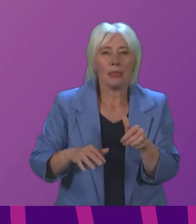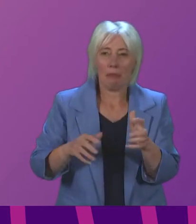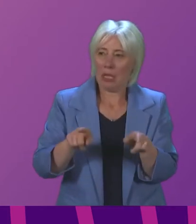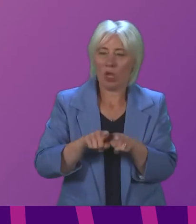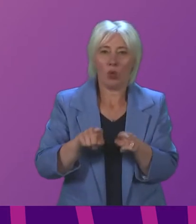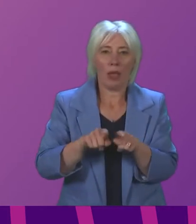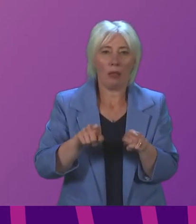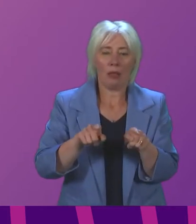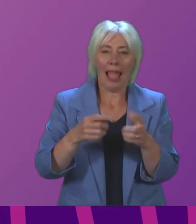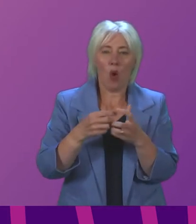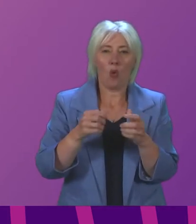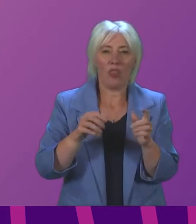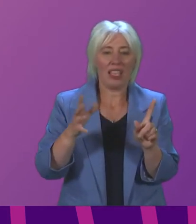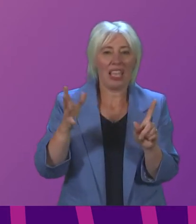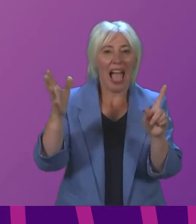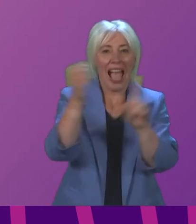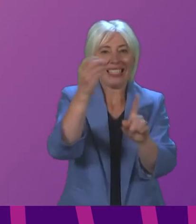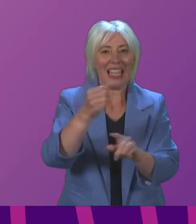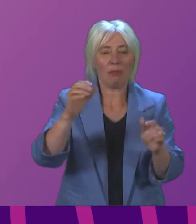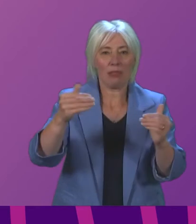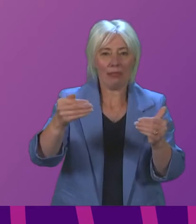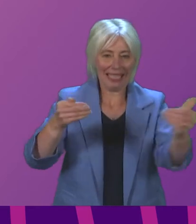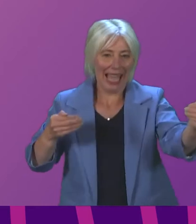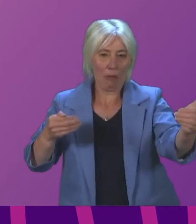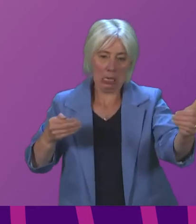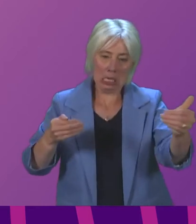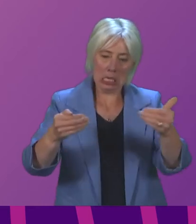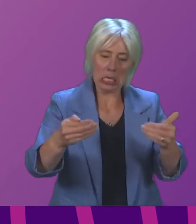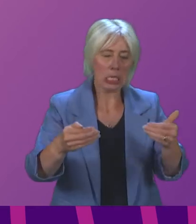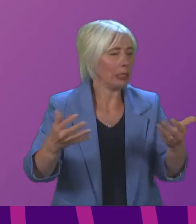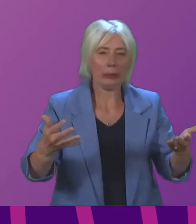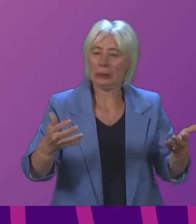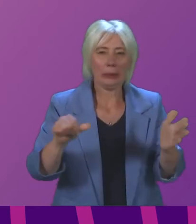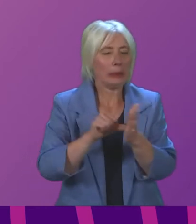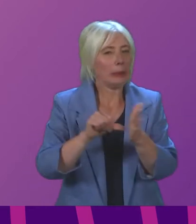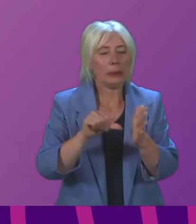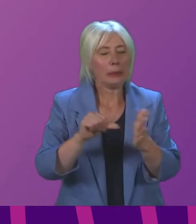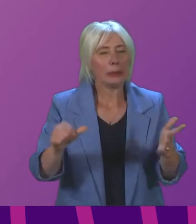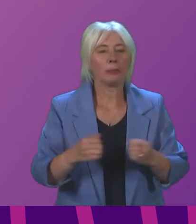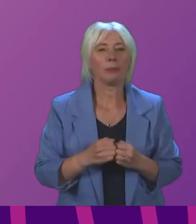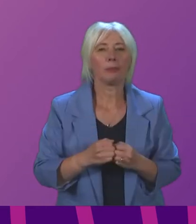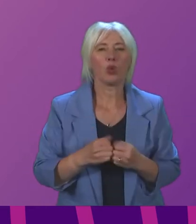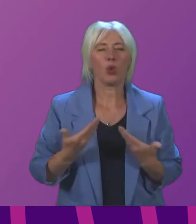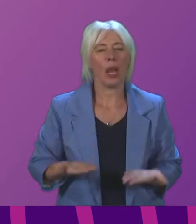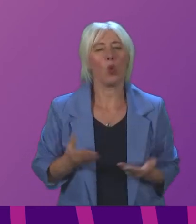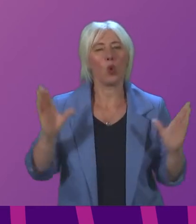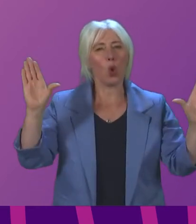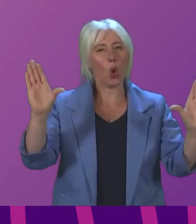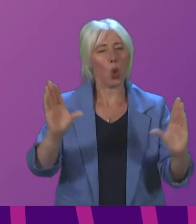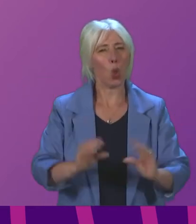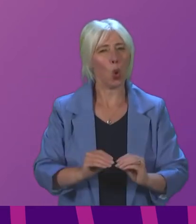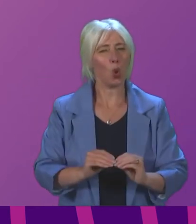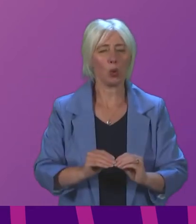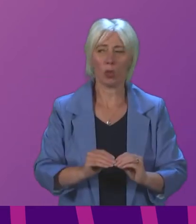close the attainment gap so nearly at the end of my time presiding officer just to close I think we can